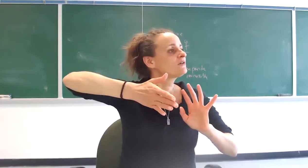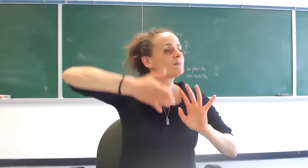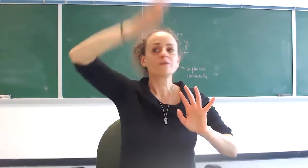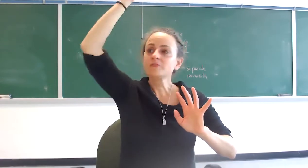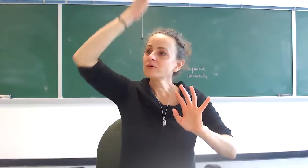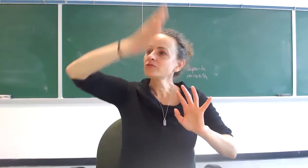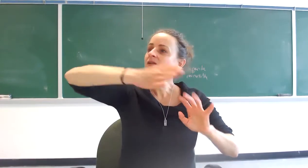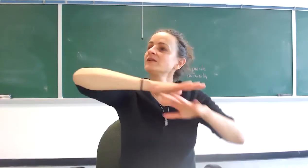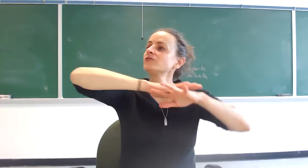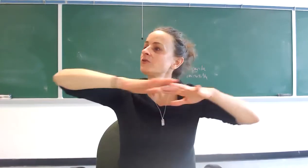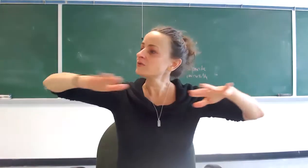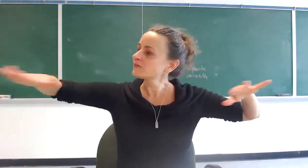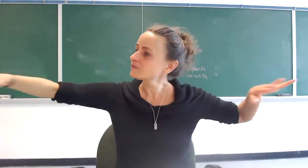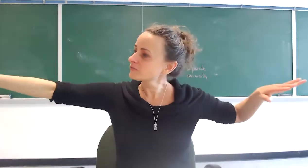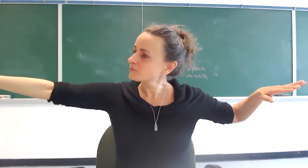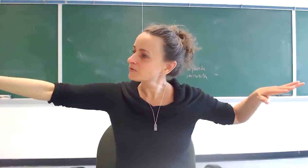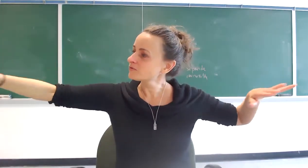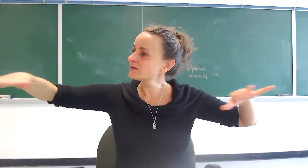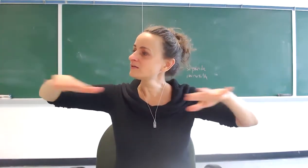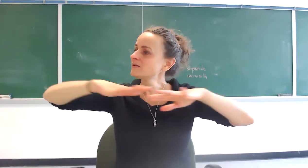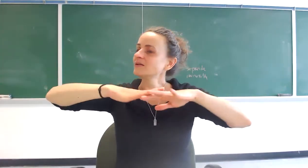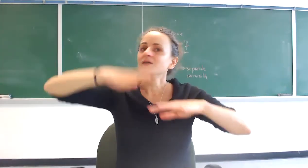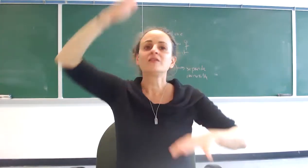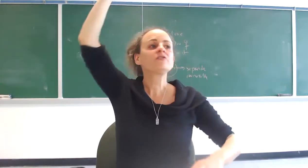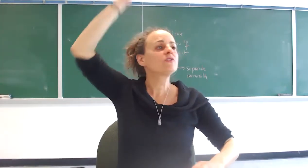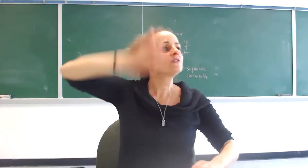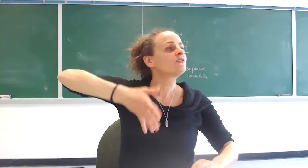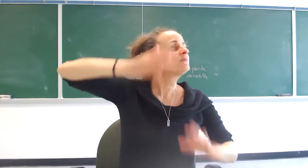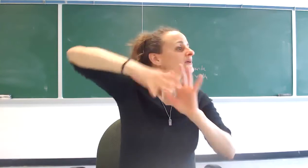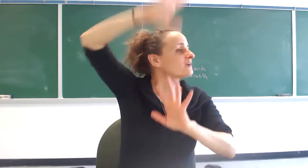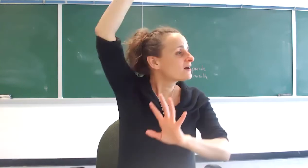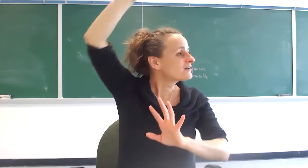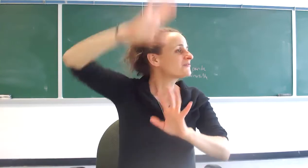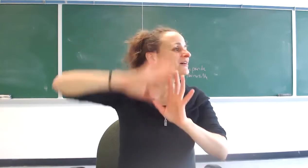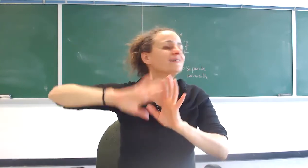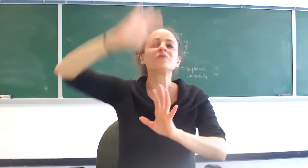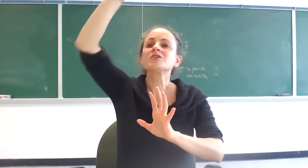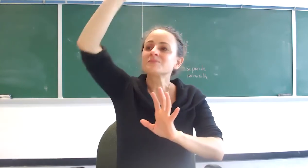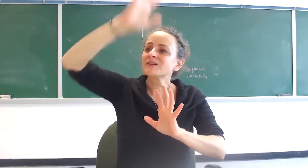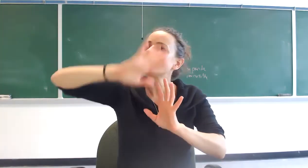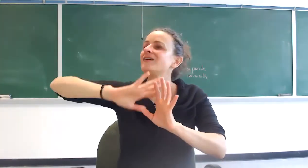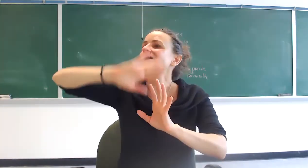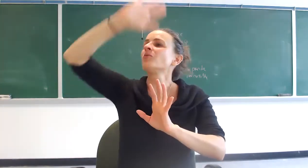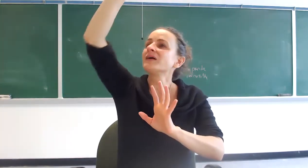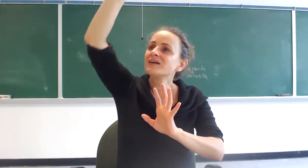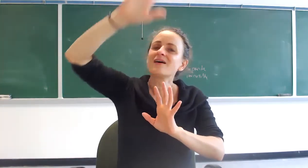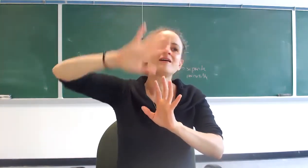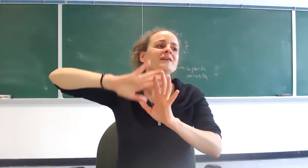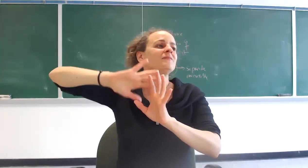spirituality to a horizontal spirituality this vertical me and god right i'm worshiping god i'm obeying god i'm